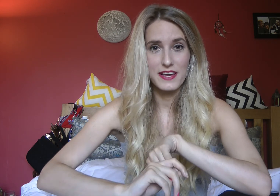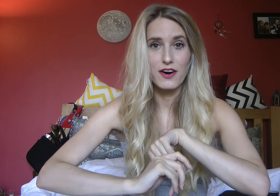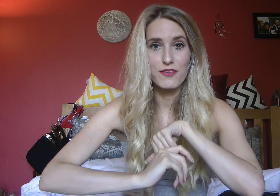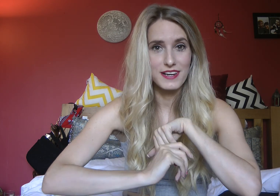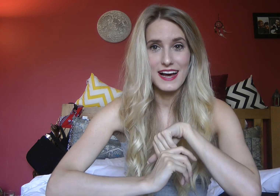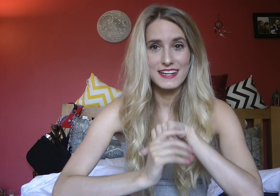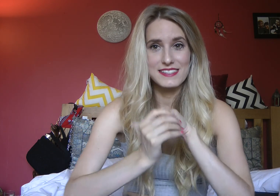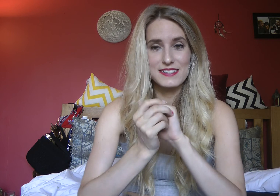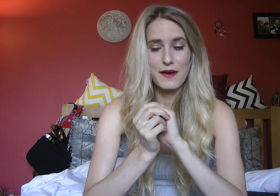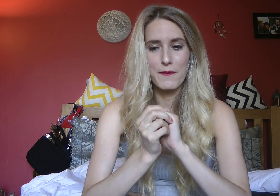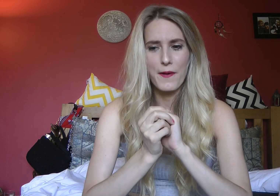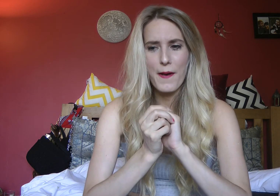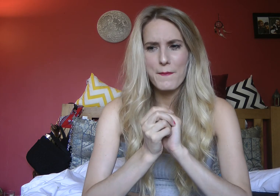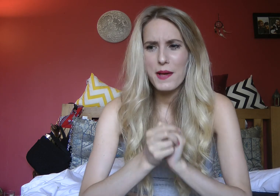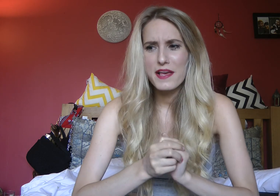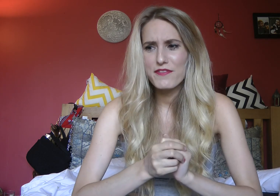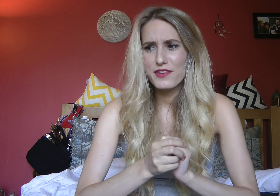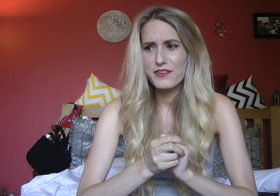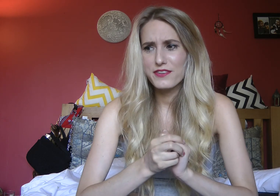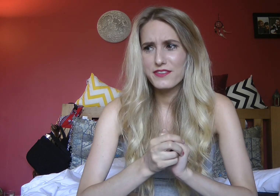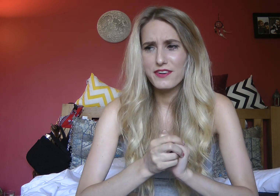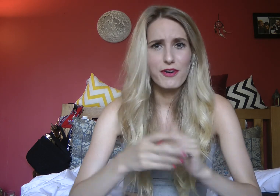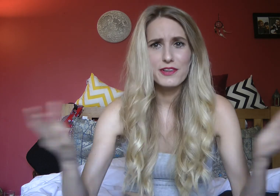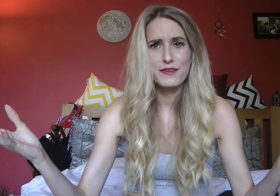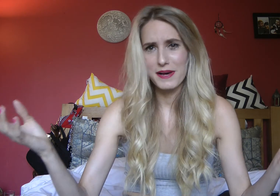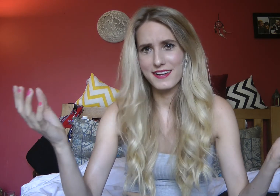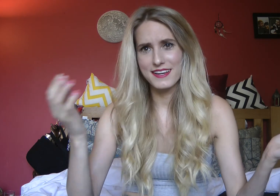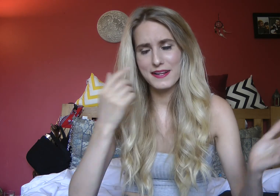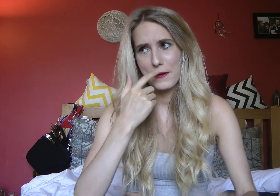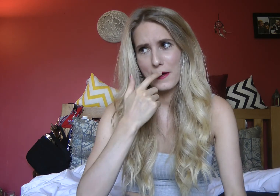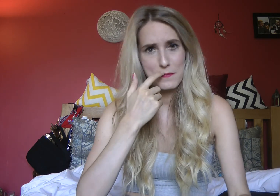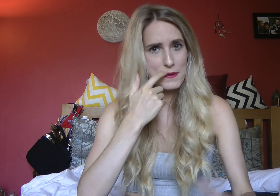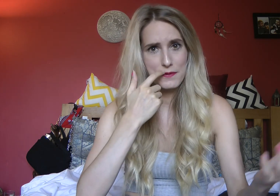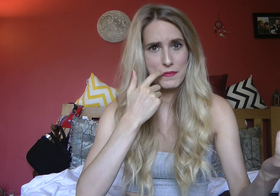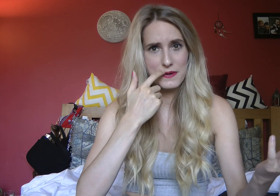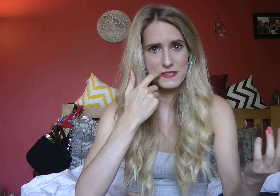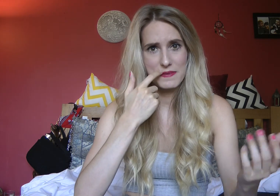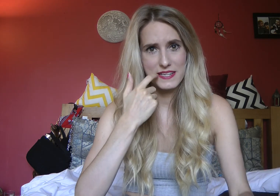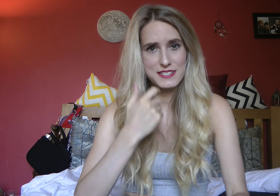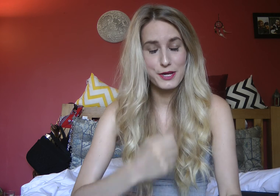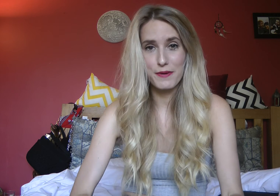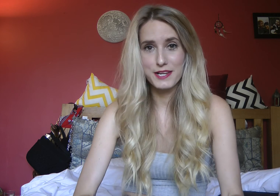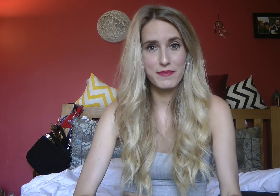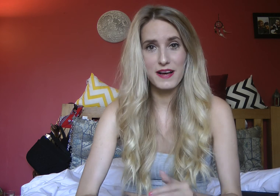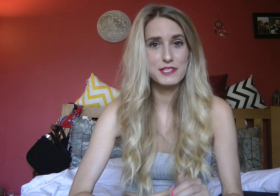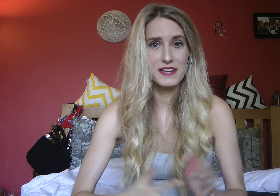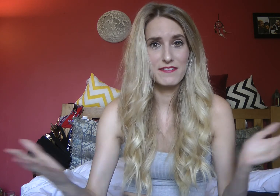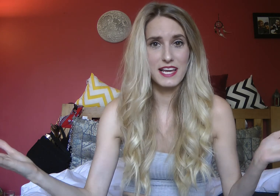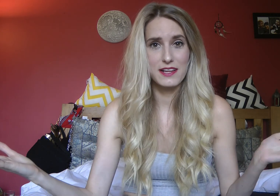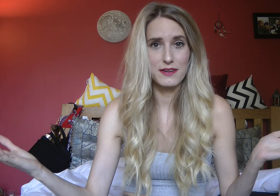they are relaxed so maybe if you just are honest about it other people will be honest about it too and perhaps you can have a giggle